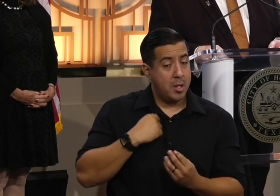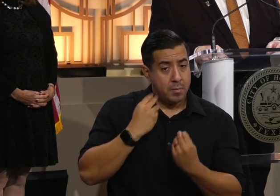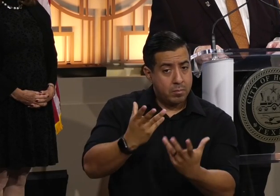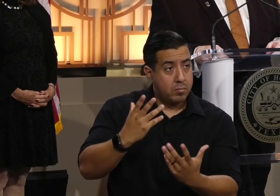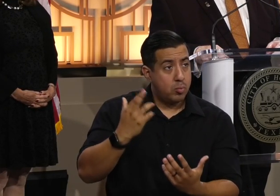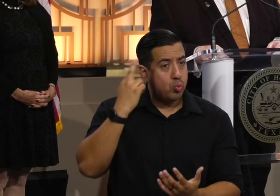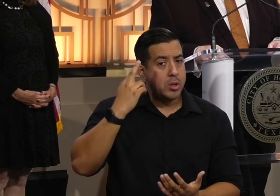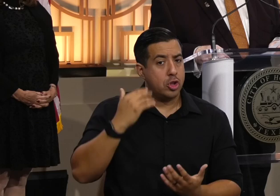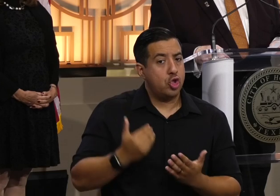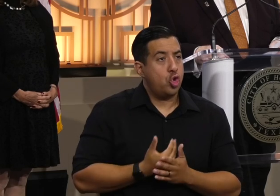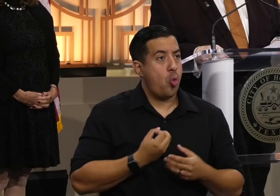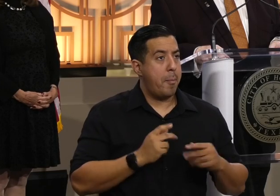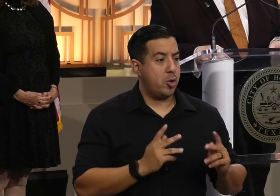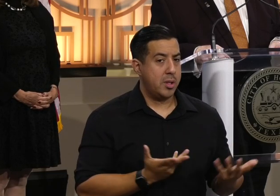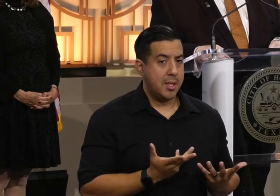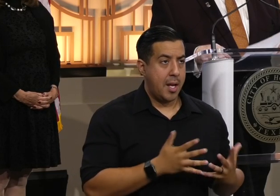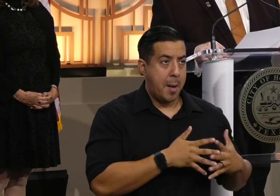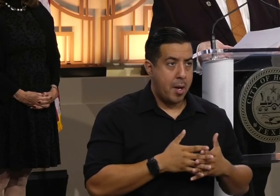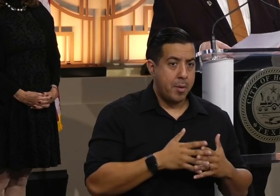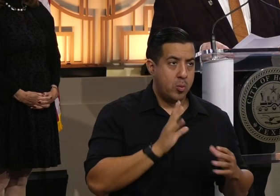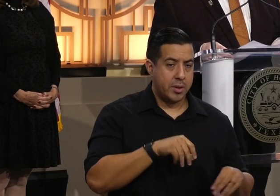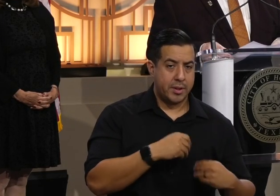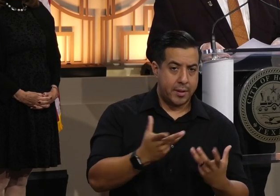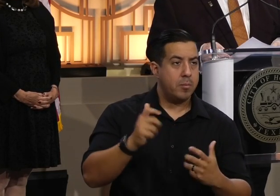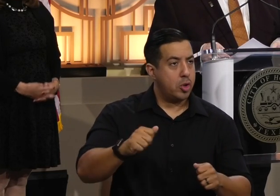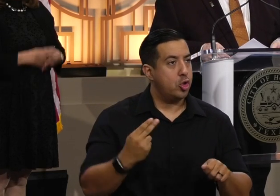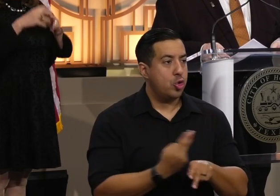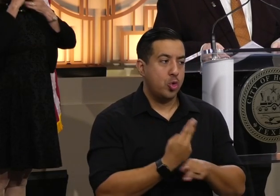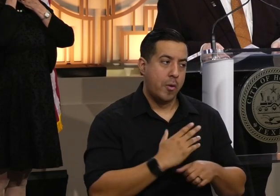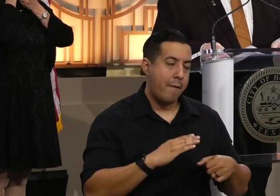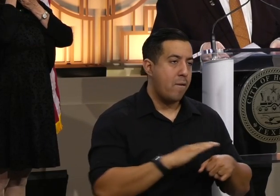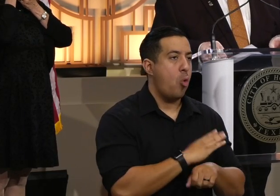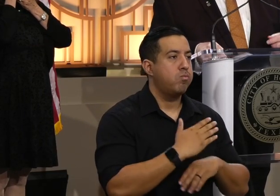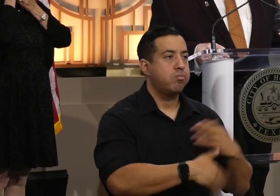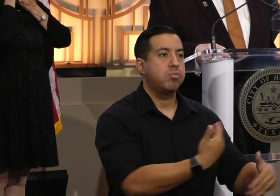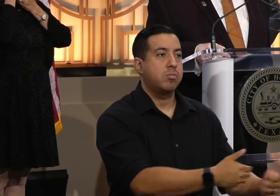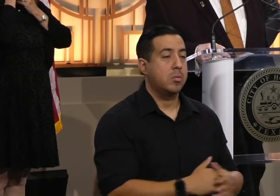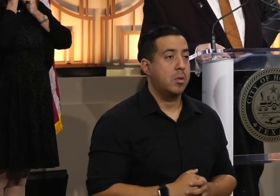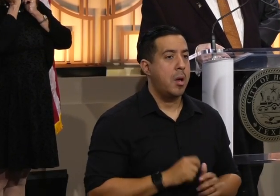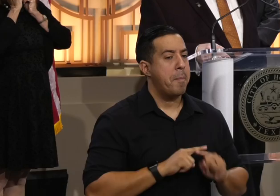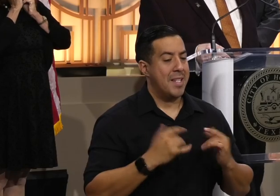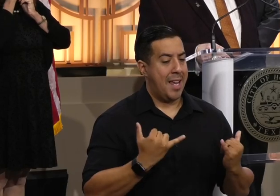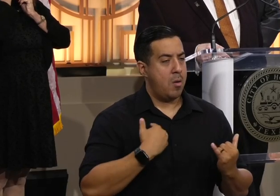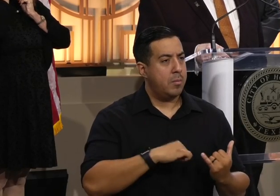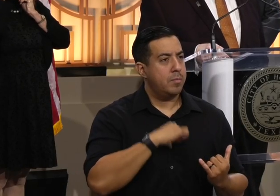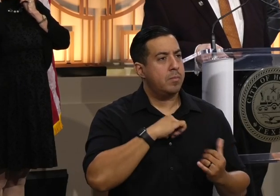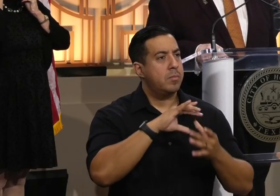opportunities in America and utilize those to the fullest. But I'm particularly proud to talk to you today about the funding